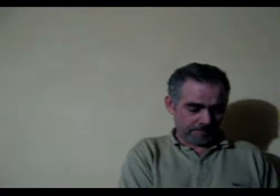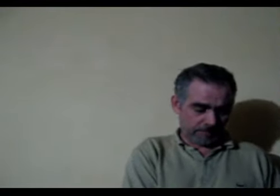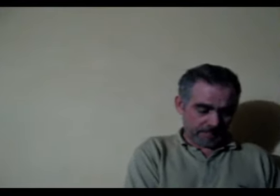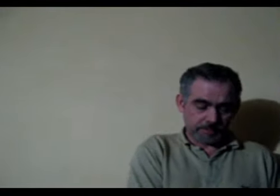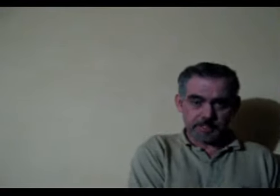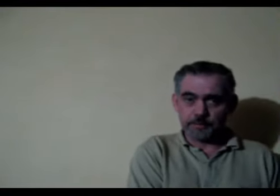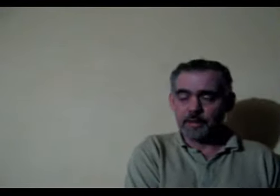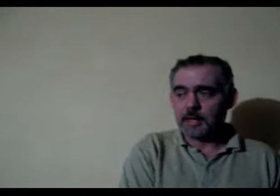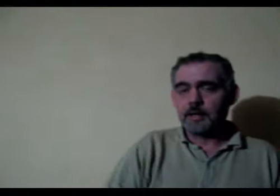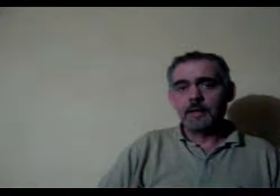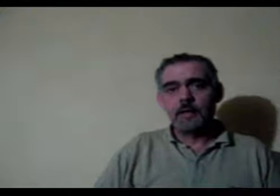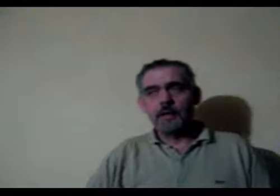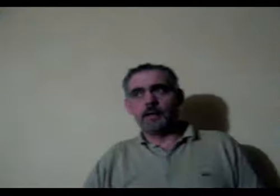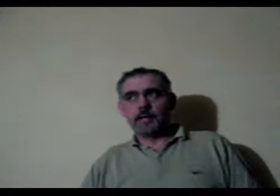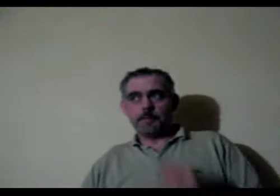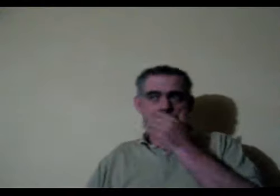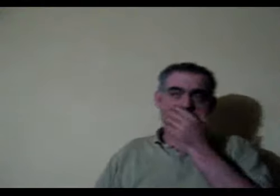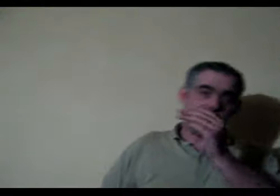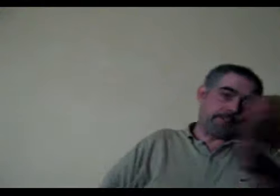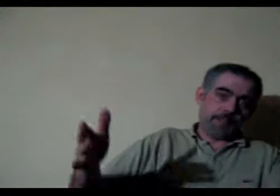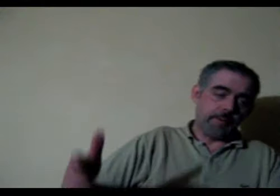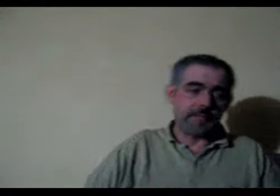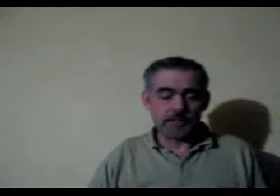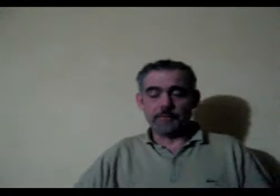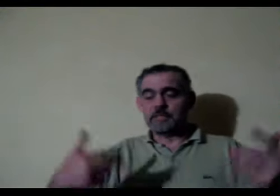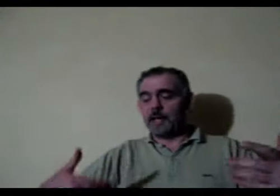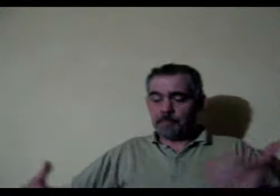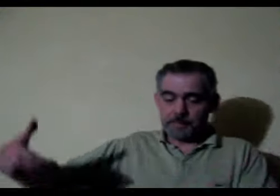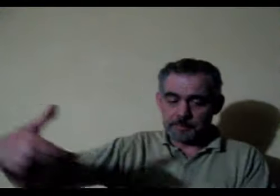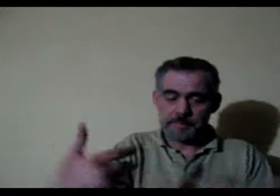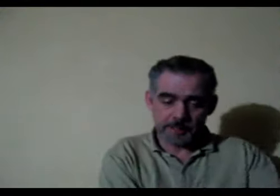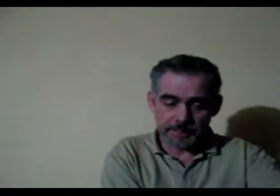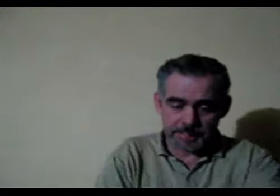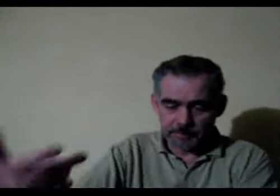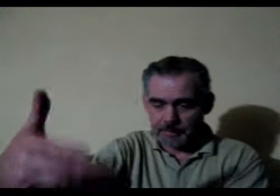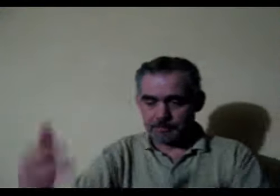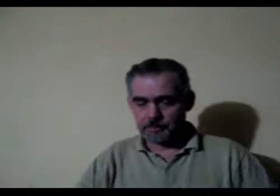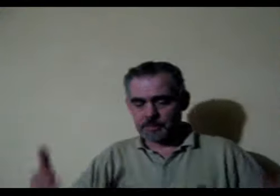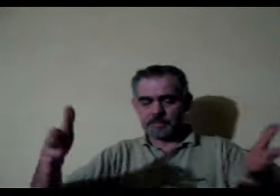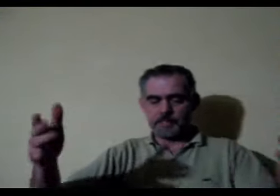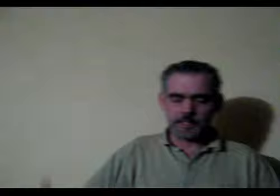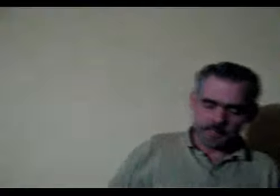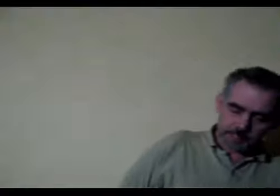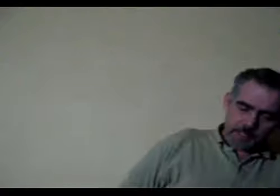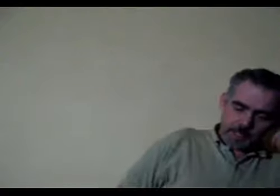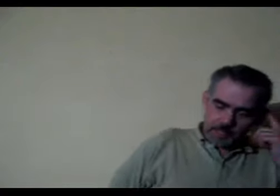and B is the result of A ok and it's a theory because obviously I may be missing things out there but I'm just suggesting it